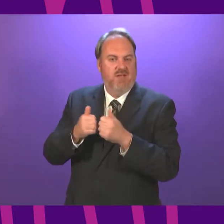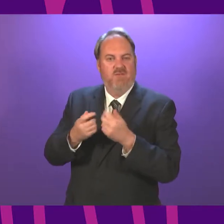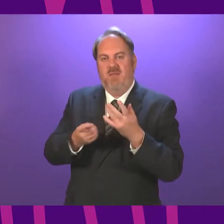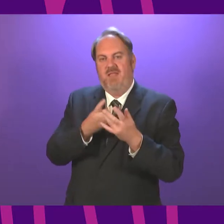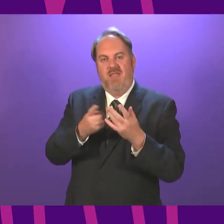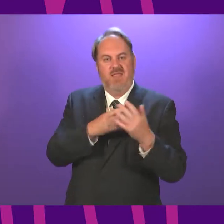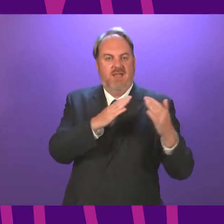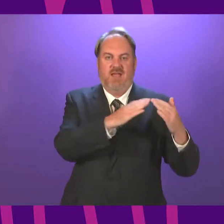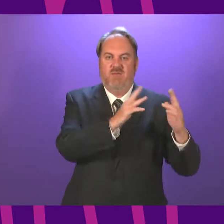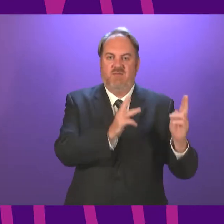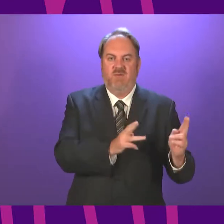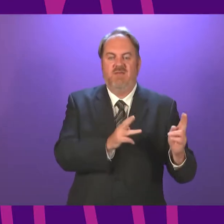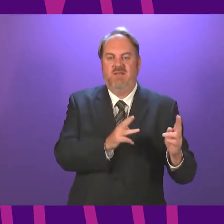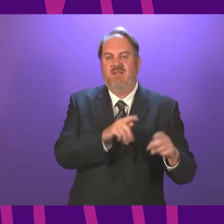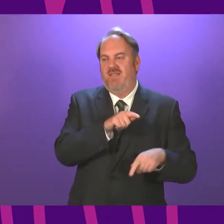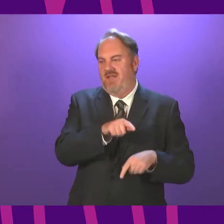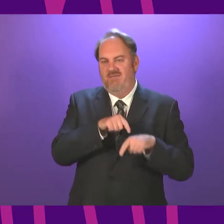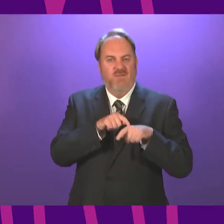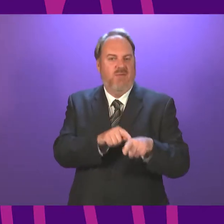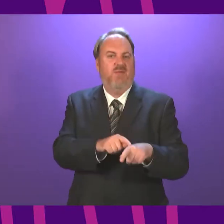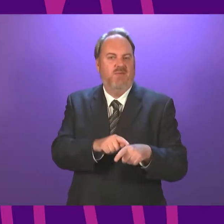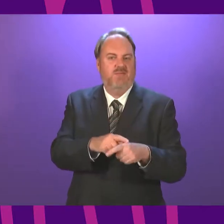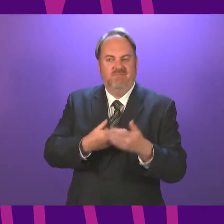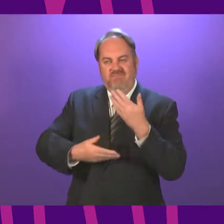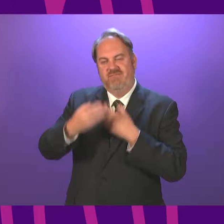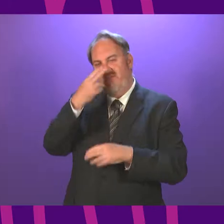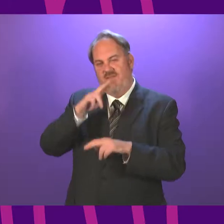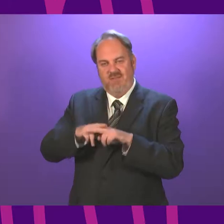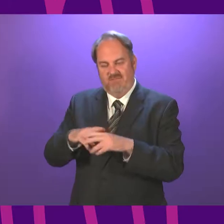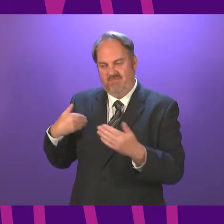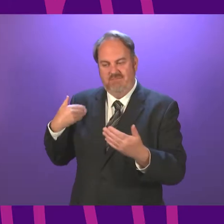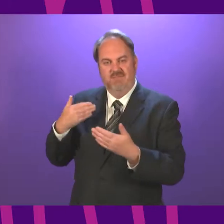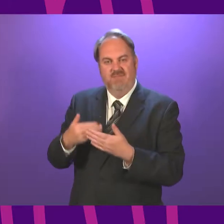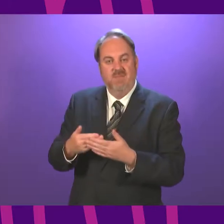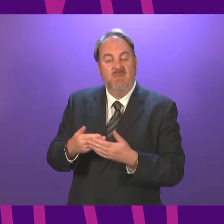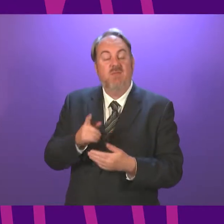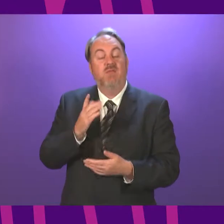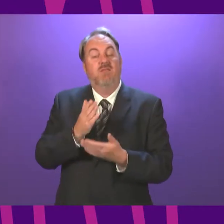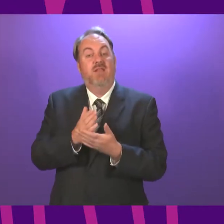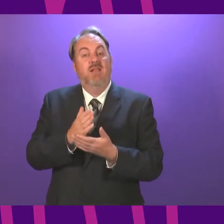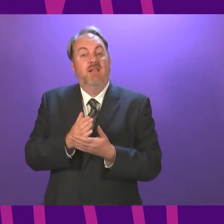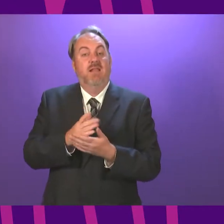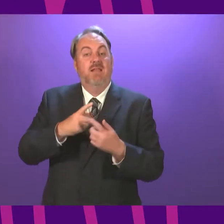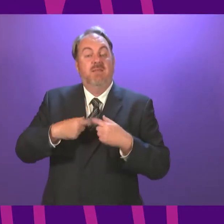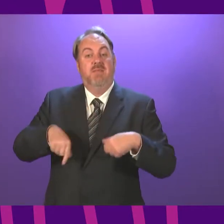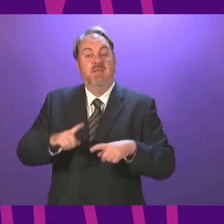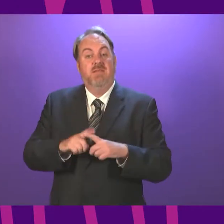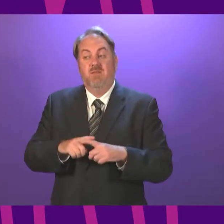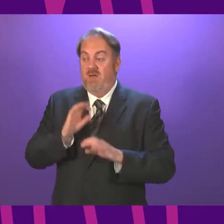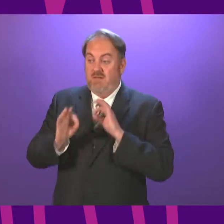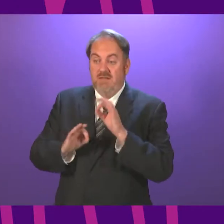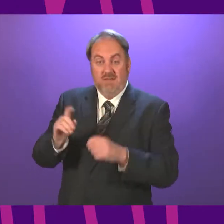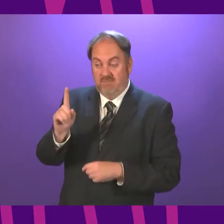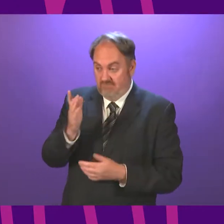household, as is in line with many traditions. To adjust existing exemptions to face covering requirements, applying in respect of parties to be